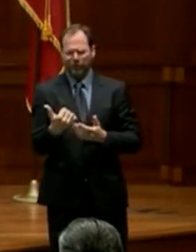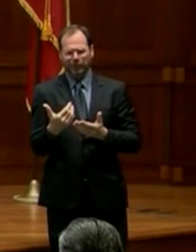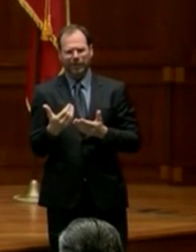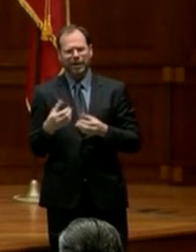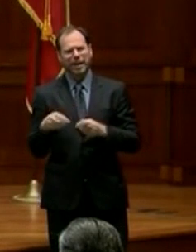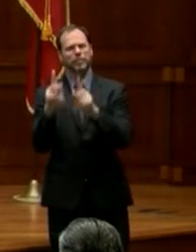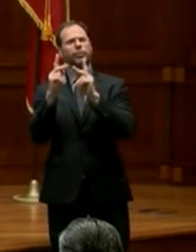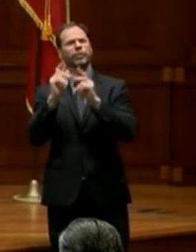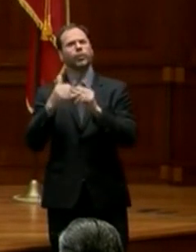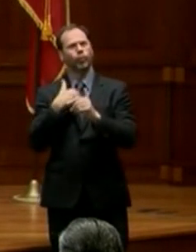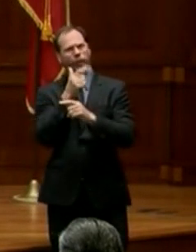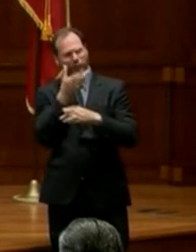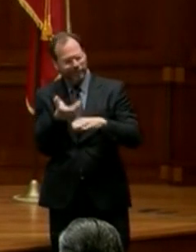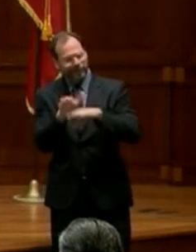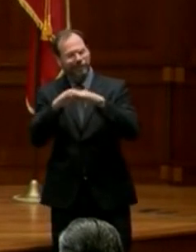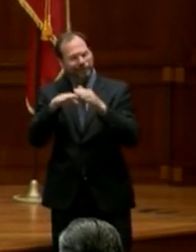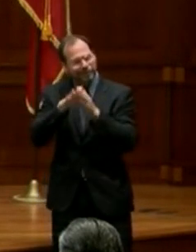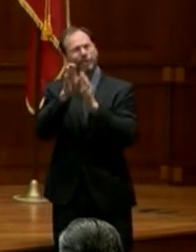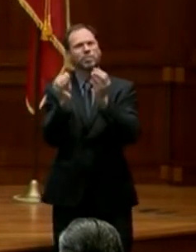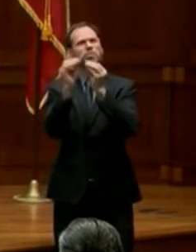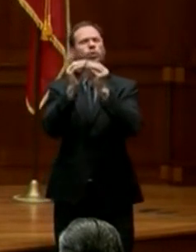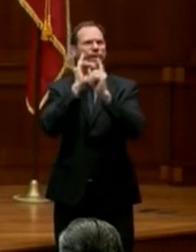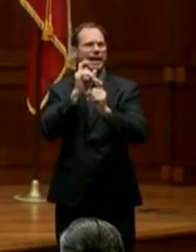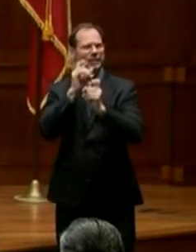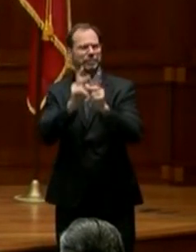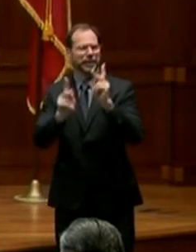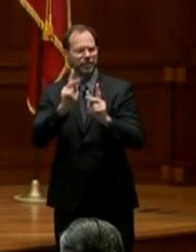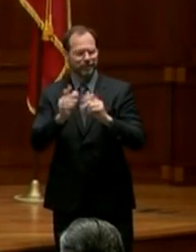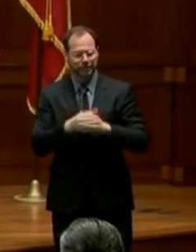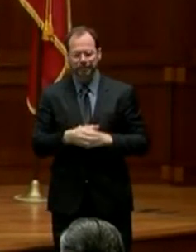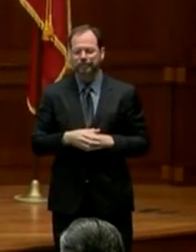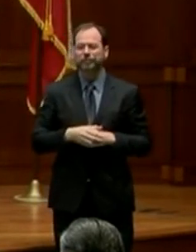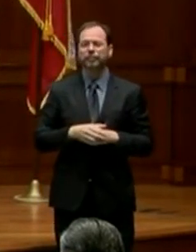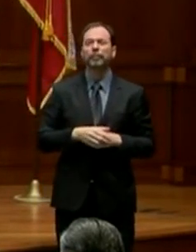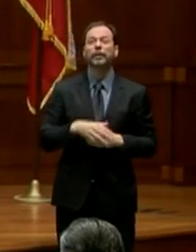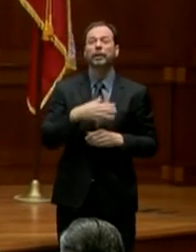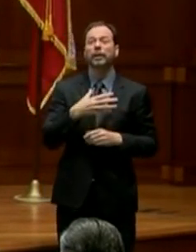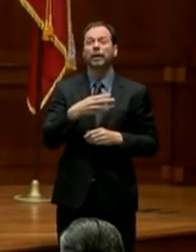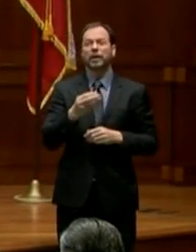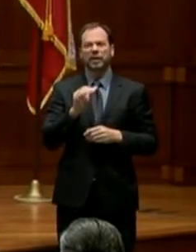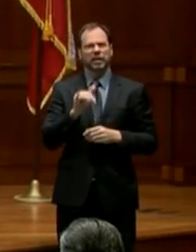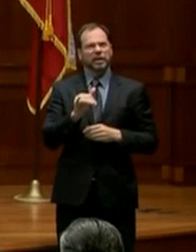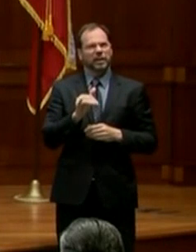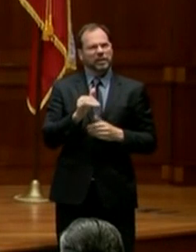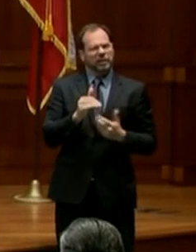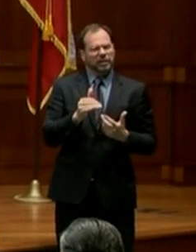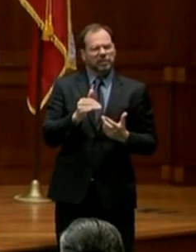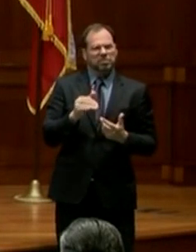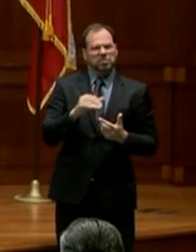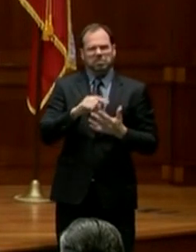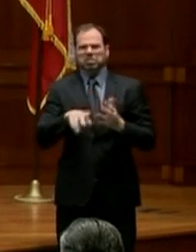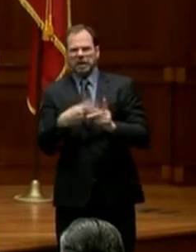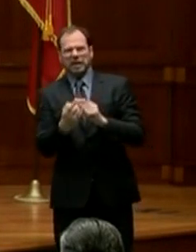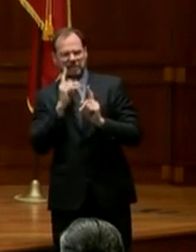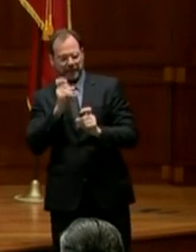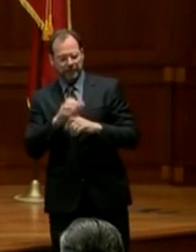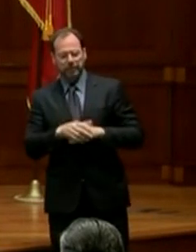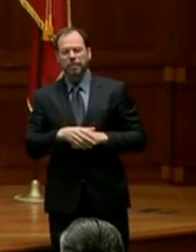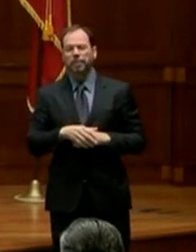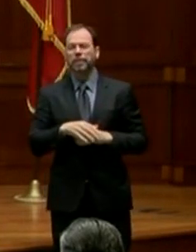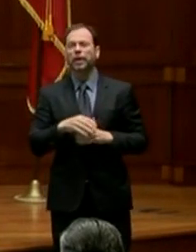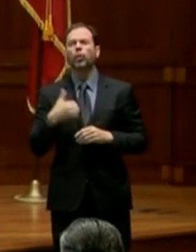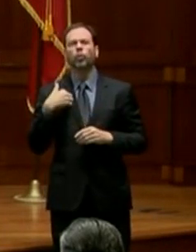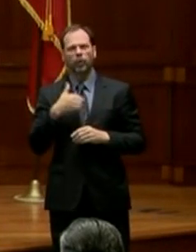capacity will increase. With regard to testing and numbers like that, we continue to see